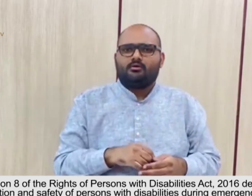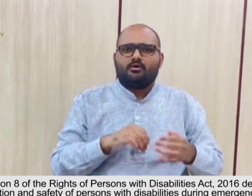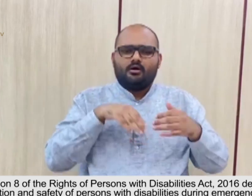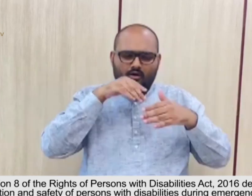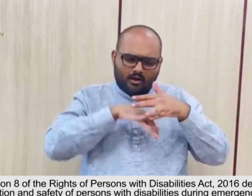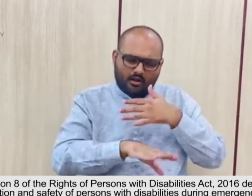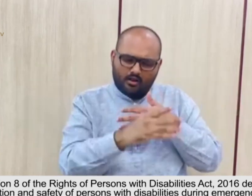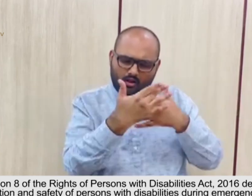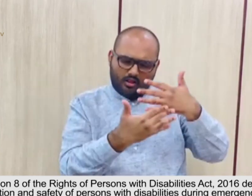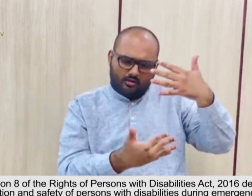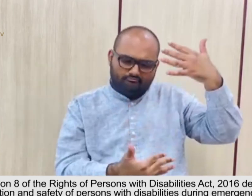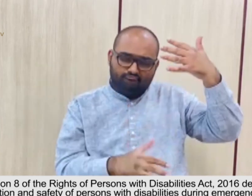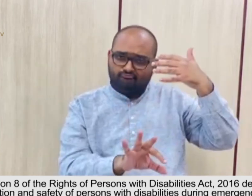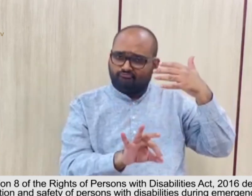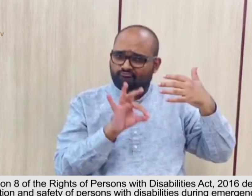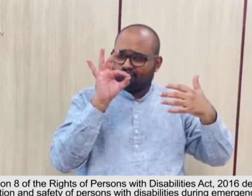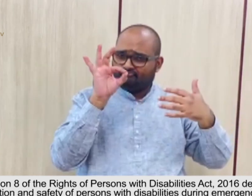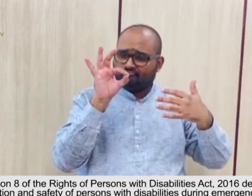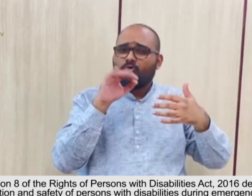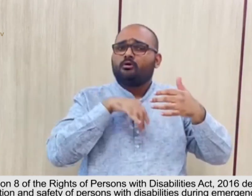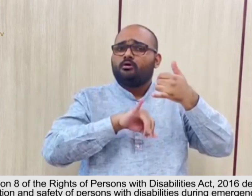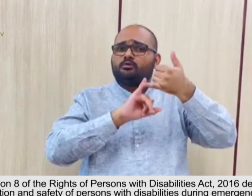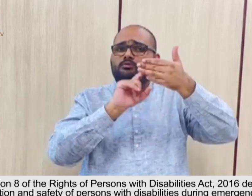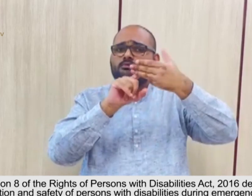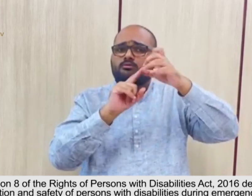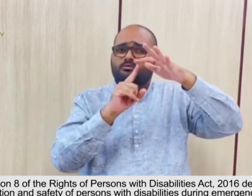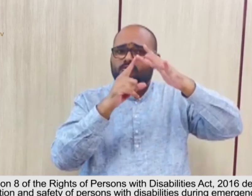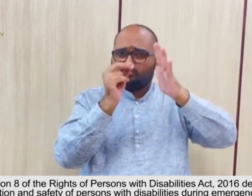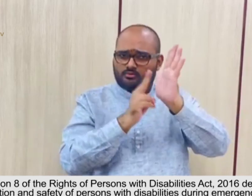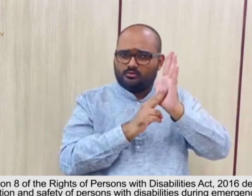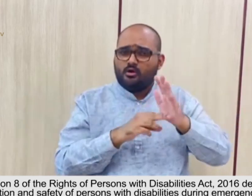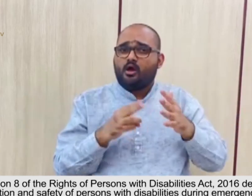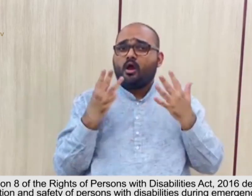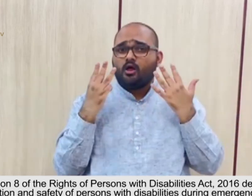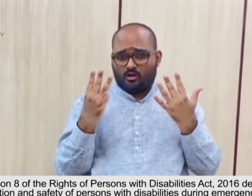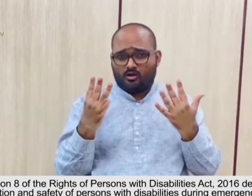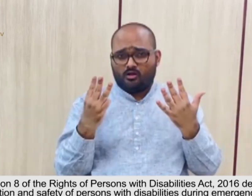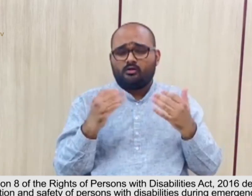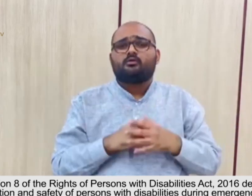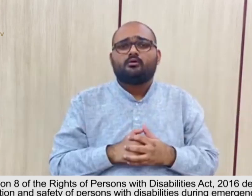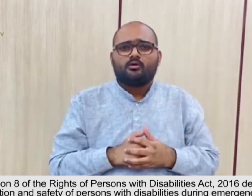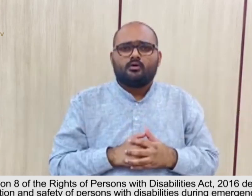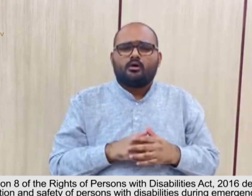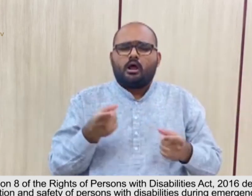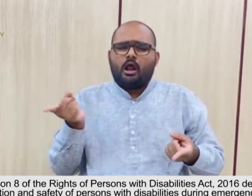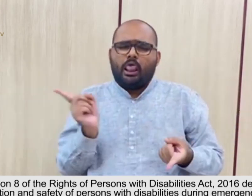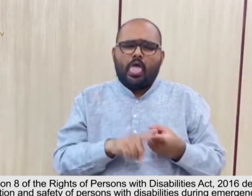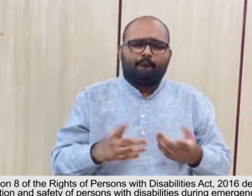12 8 Section the Rights of Persons with Disabilities Act 2016 Deals in detail with 11